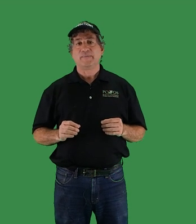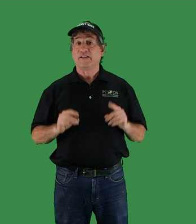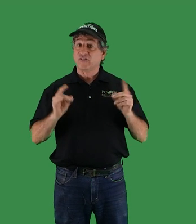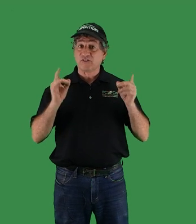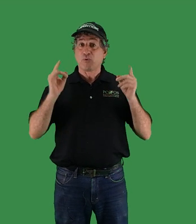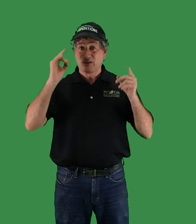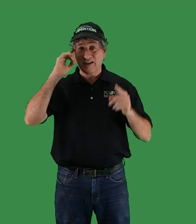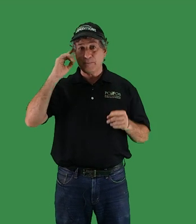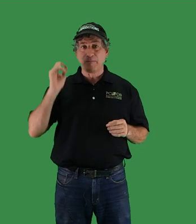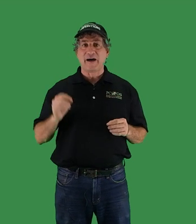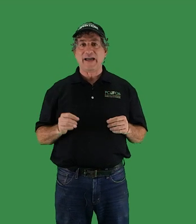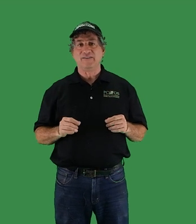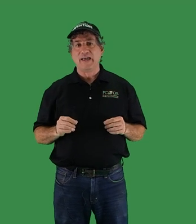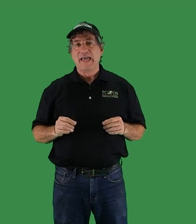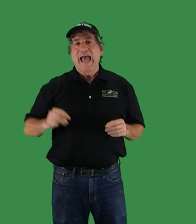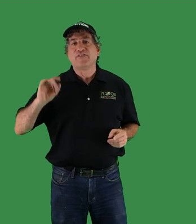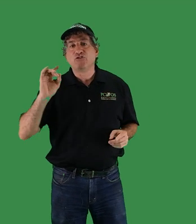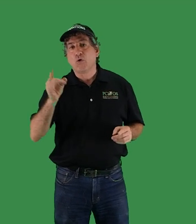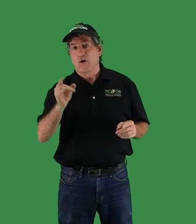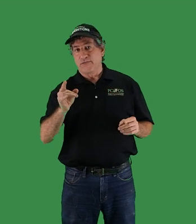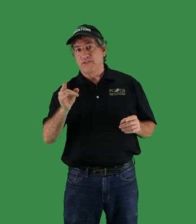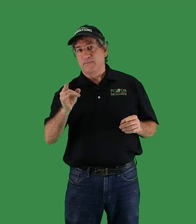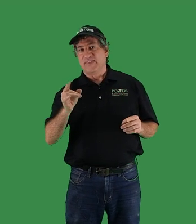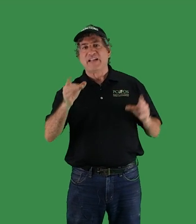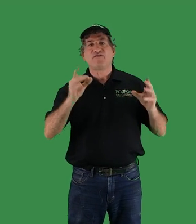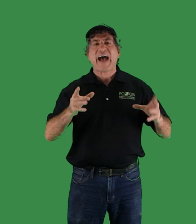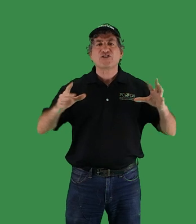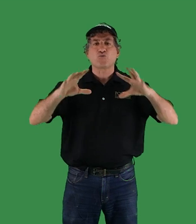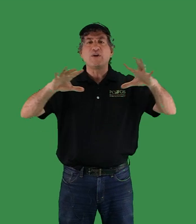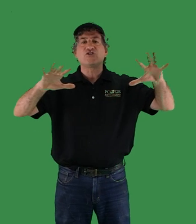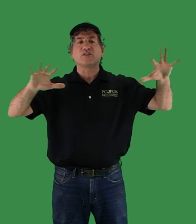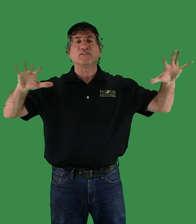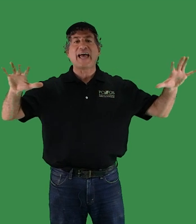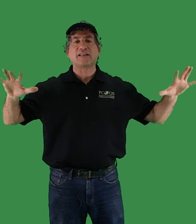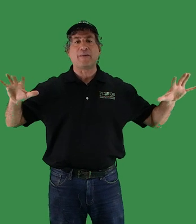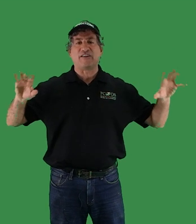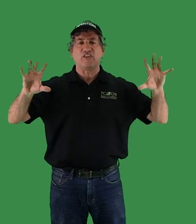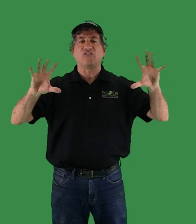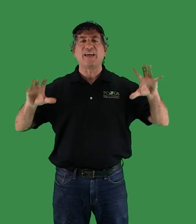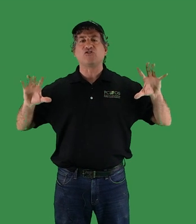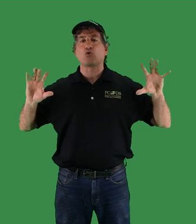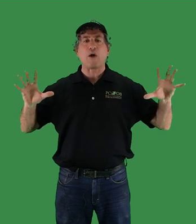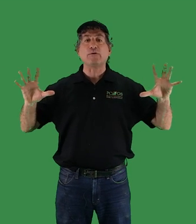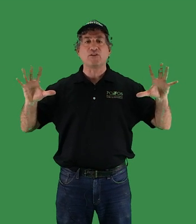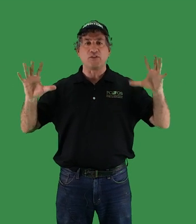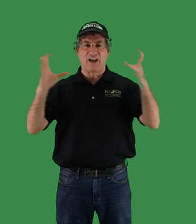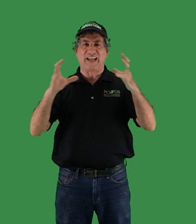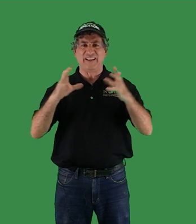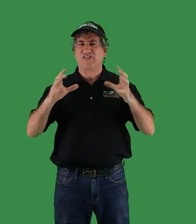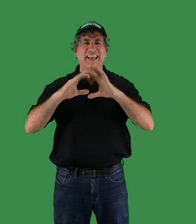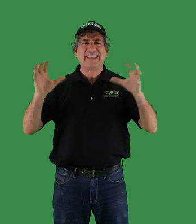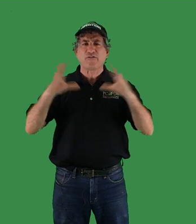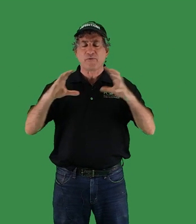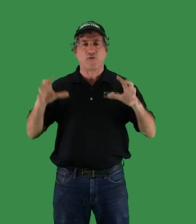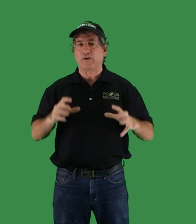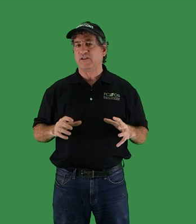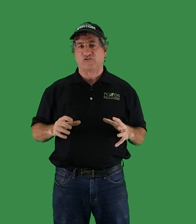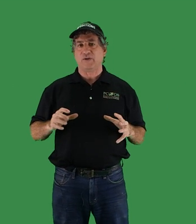Now, this is important to keep in mind. And the North, that vast region of landmass that today is crowded with continents like never before in history,